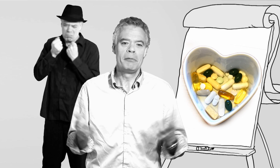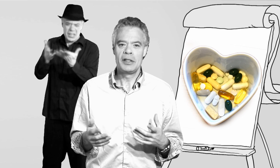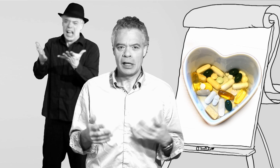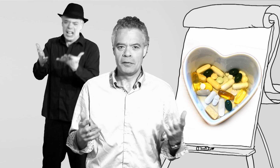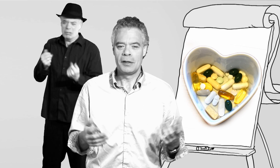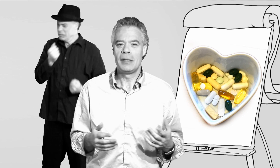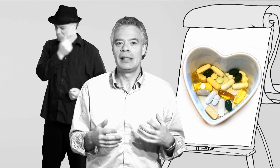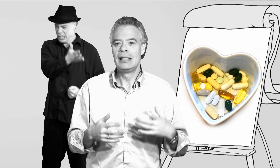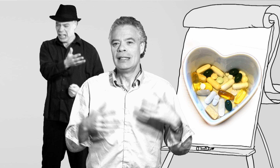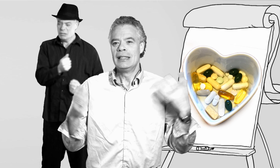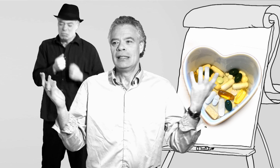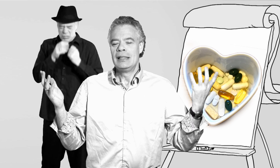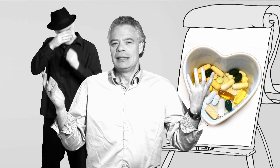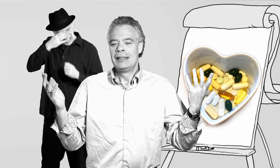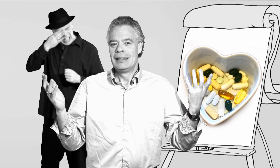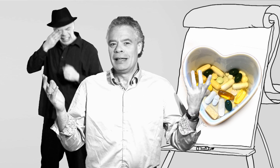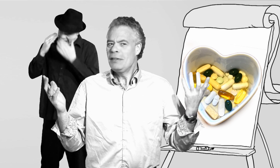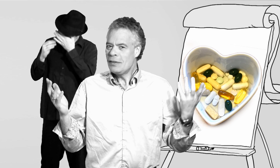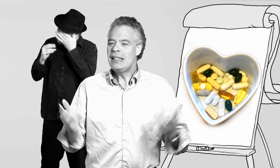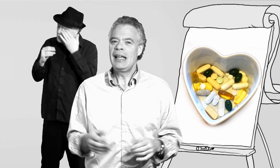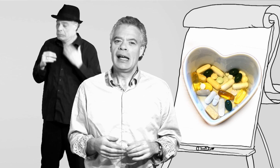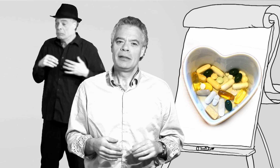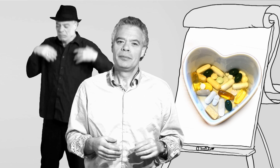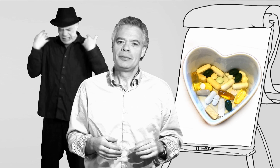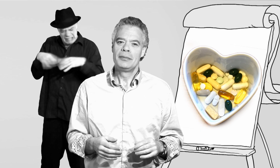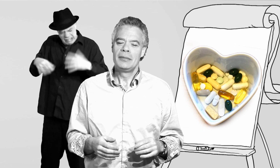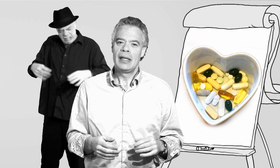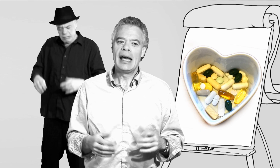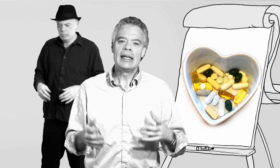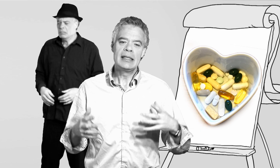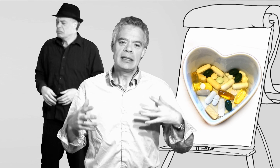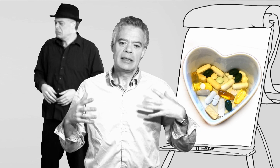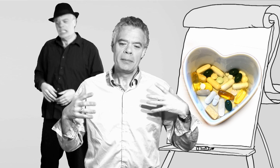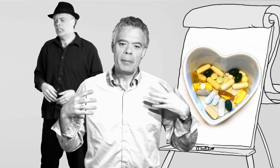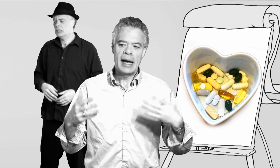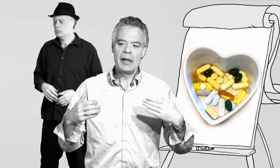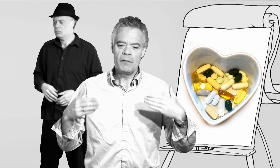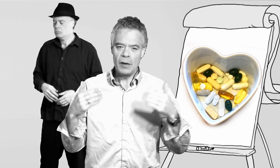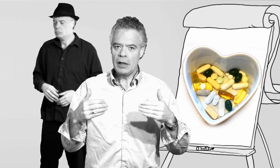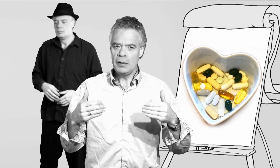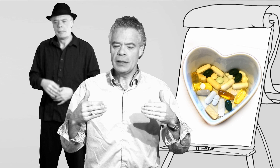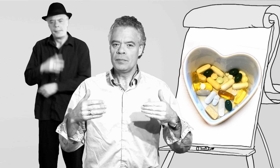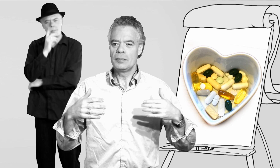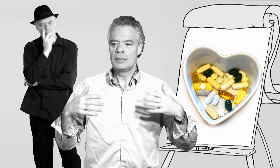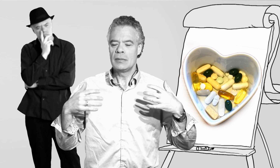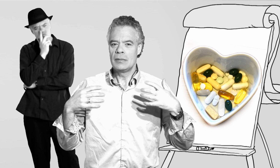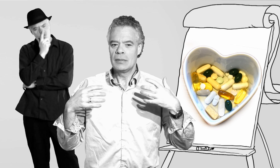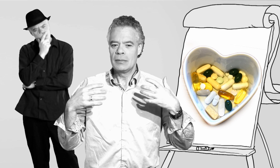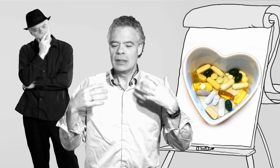kids how much I love them and it was really sad. And by following